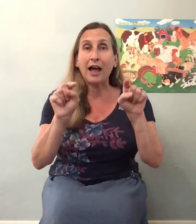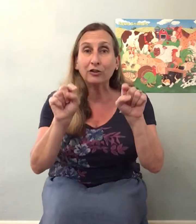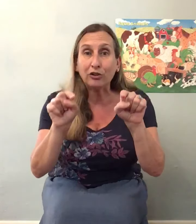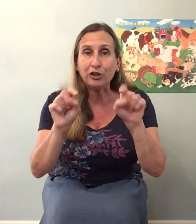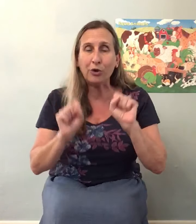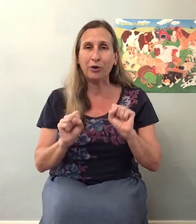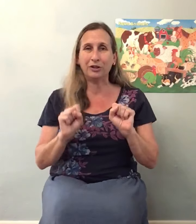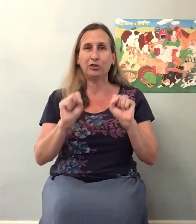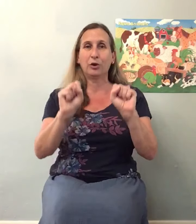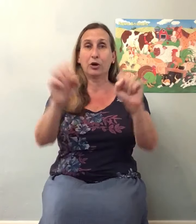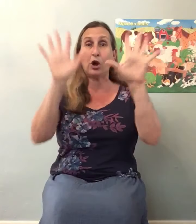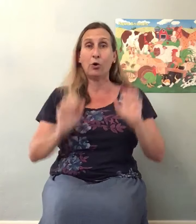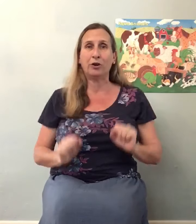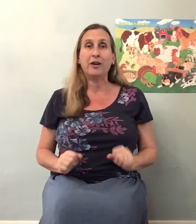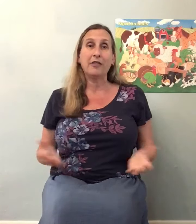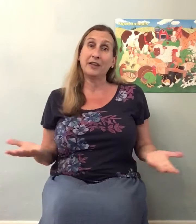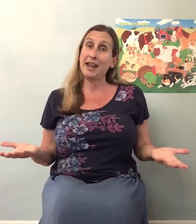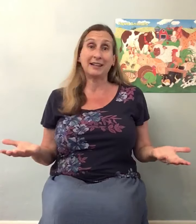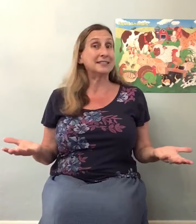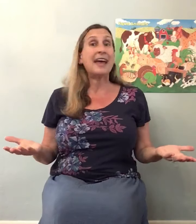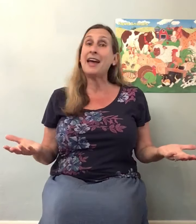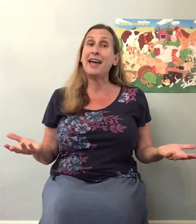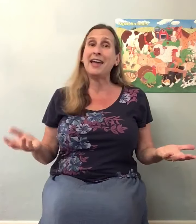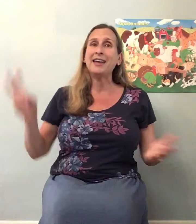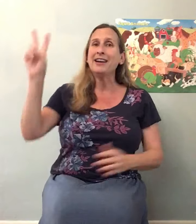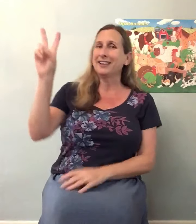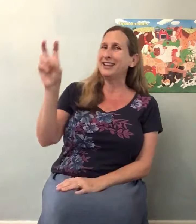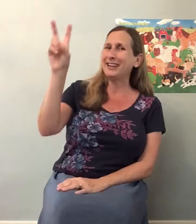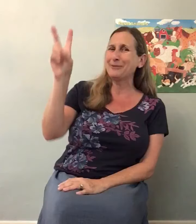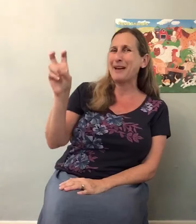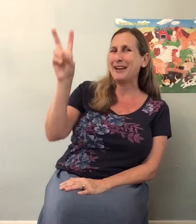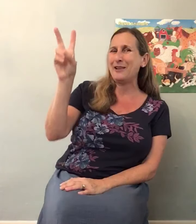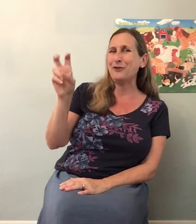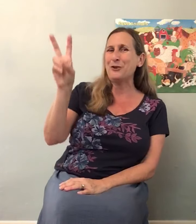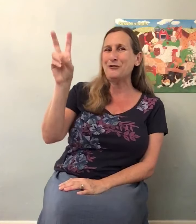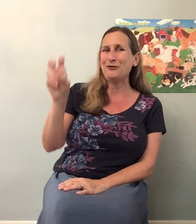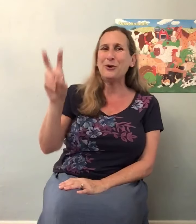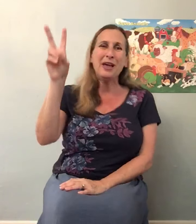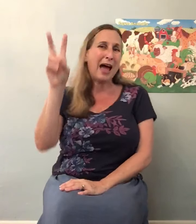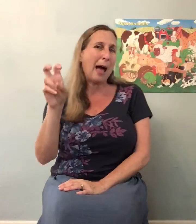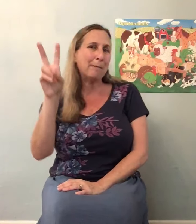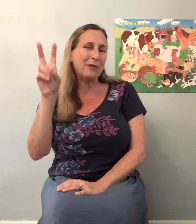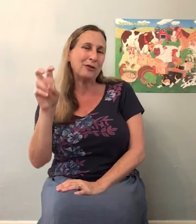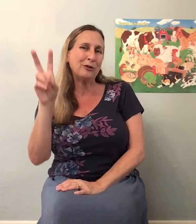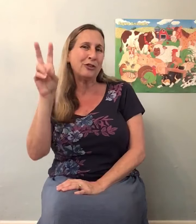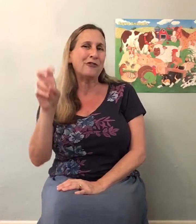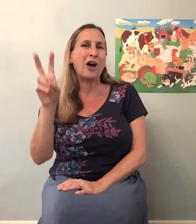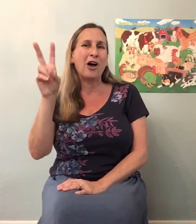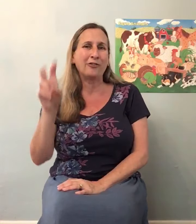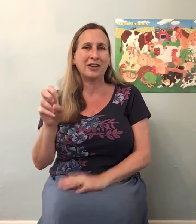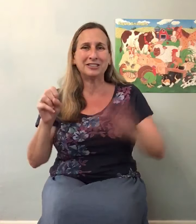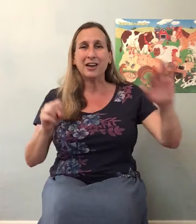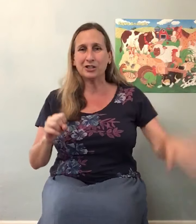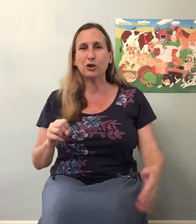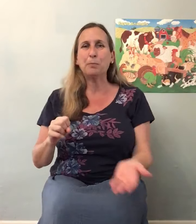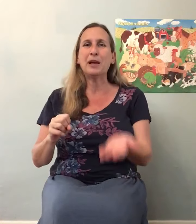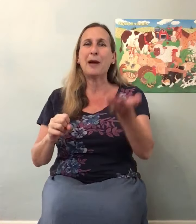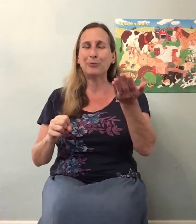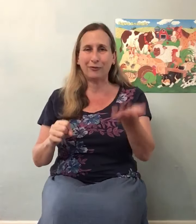I'll turn you into a goon the next day. Little bunny foo-foo, hopping through the forest, scooping up the